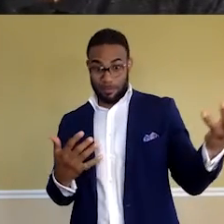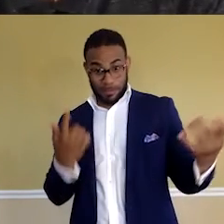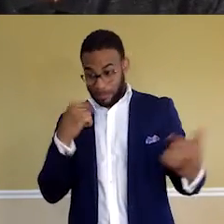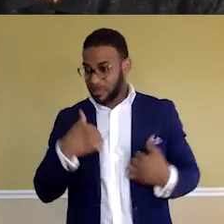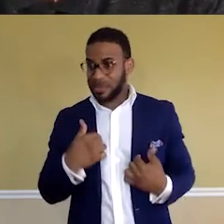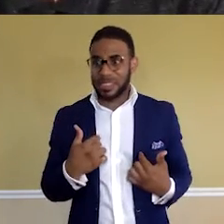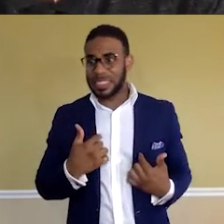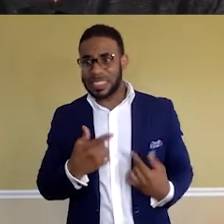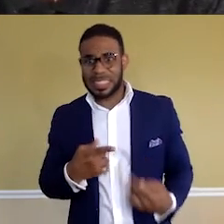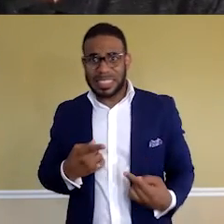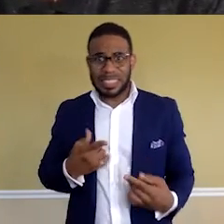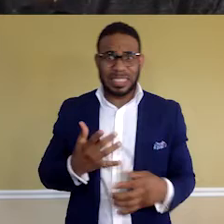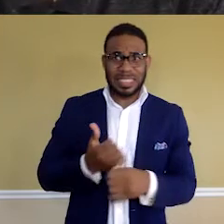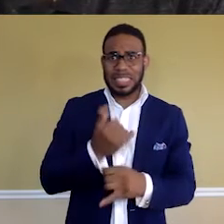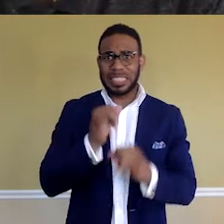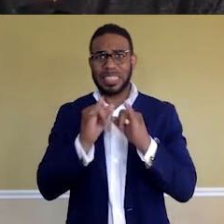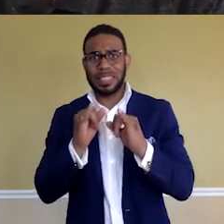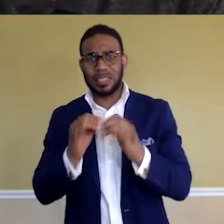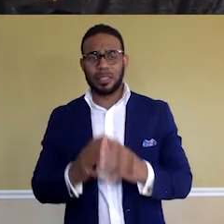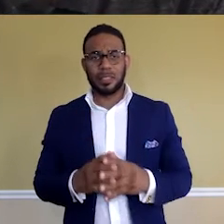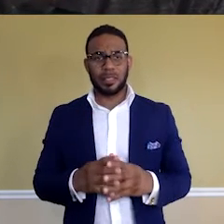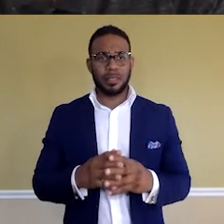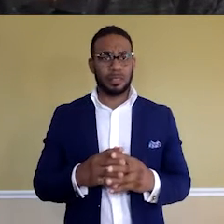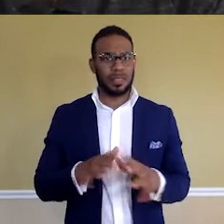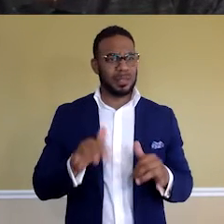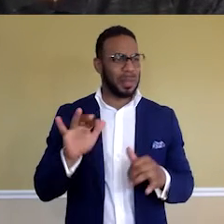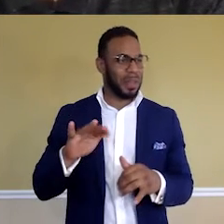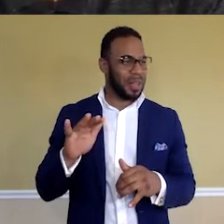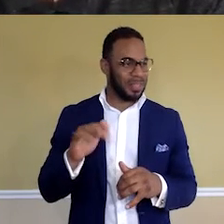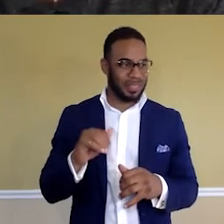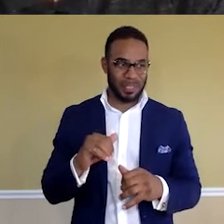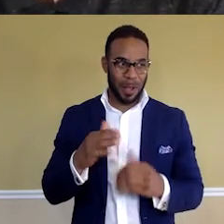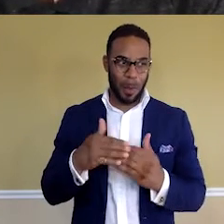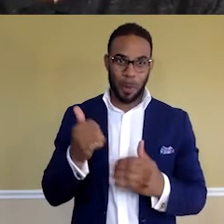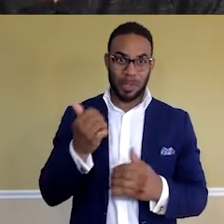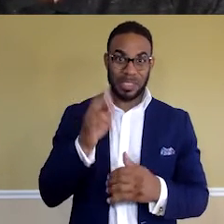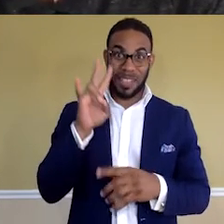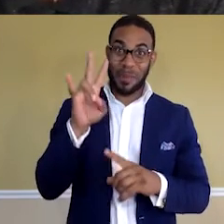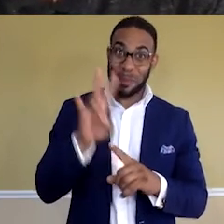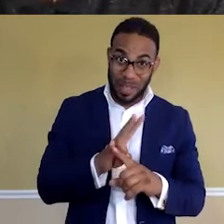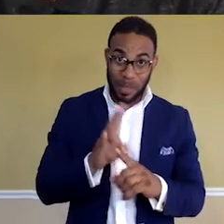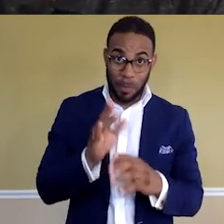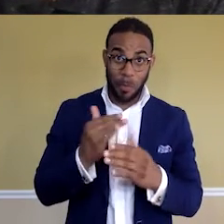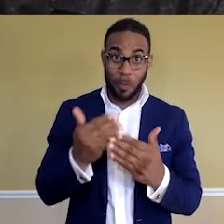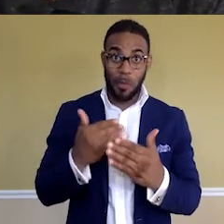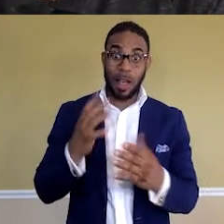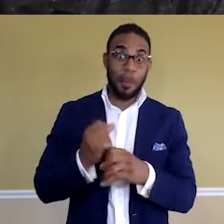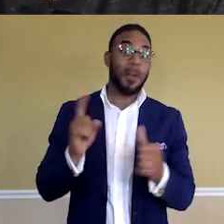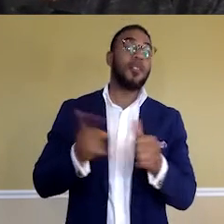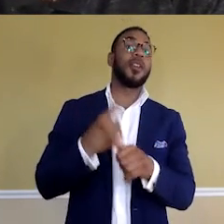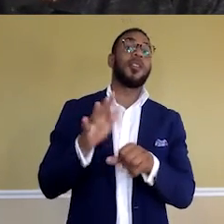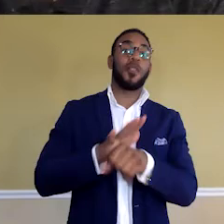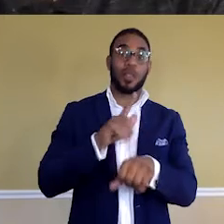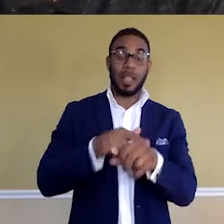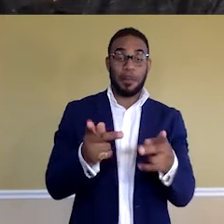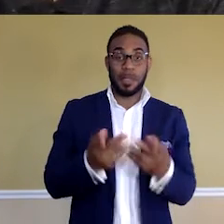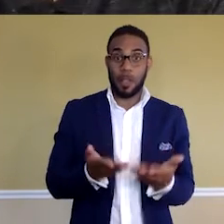was a little bit more of struggle to get interviews. It took me about like almost seven months before I got my first full-time position. I had intern